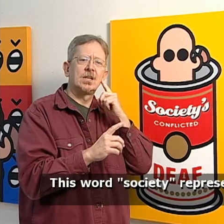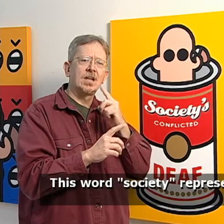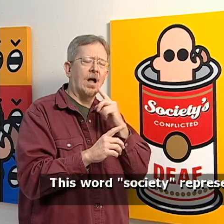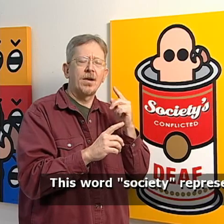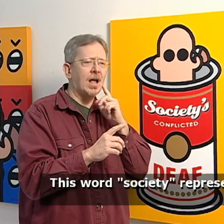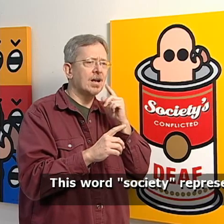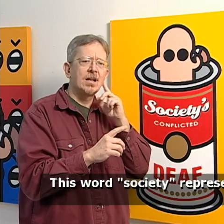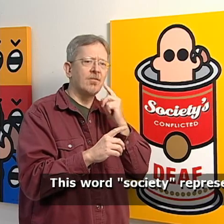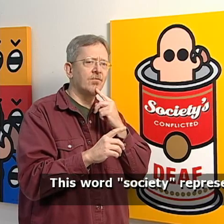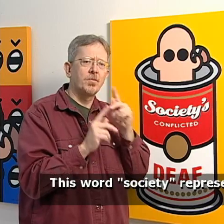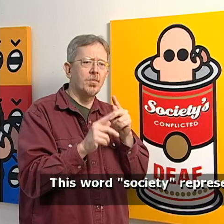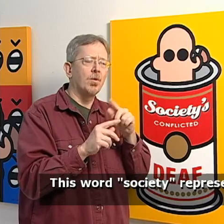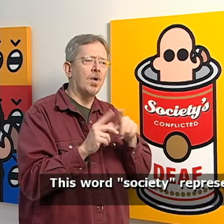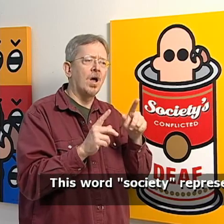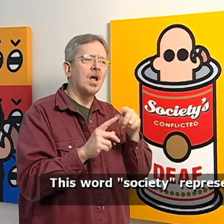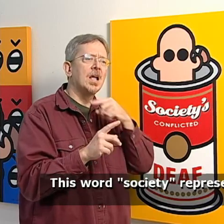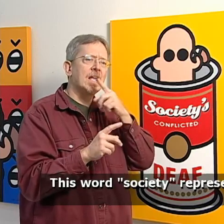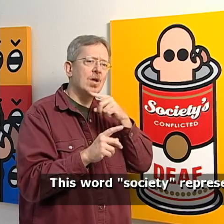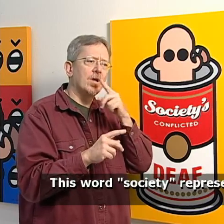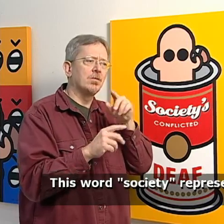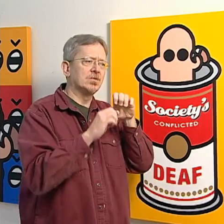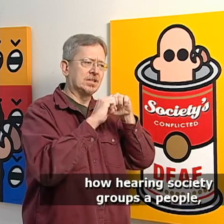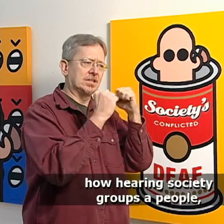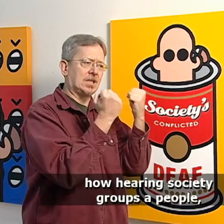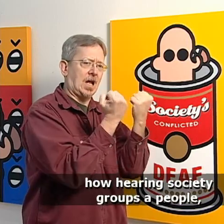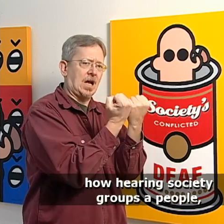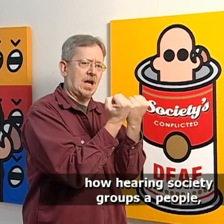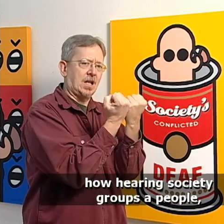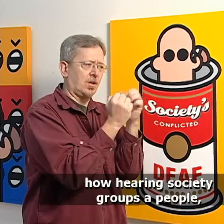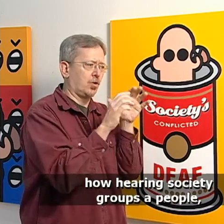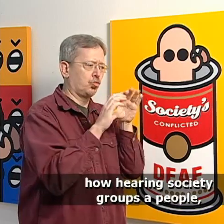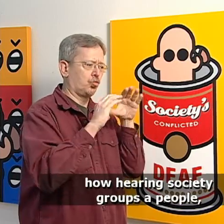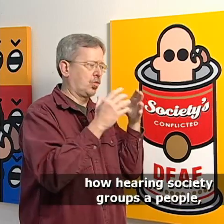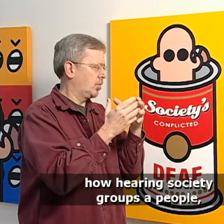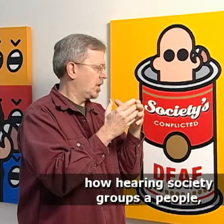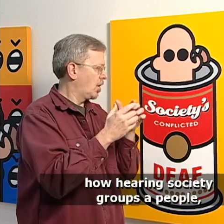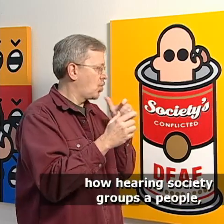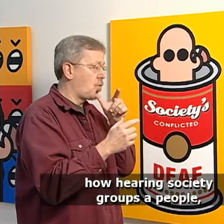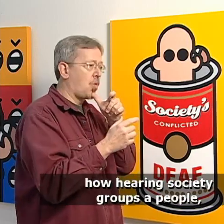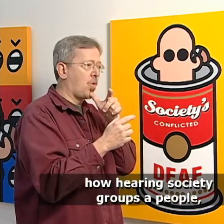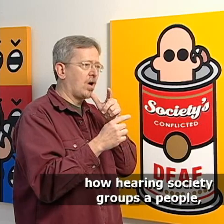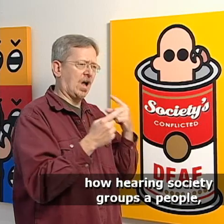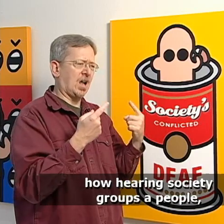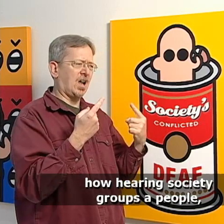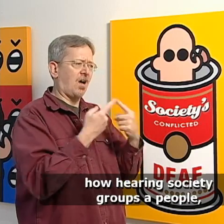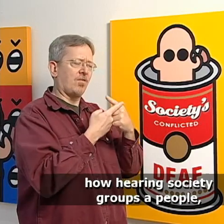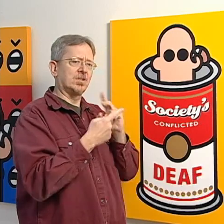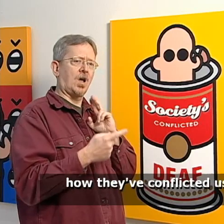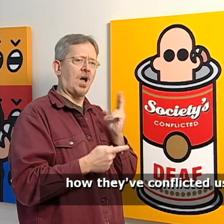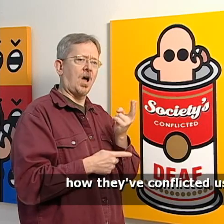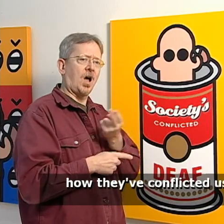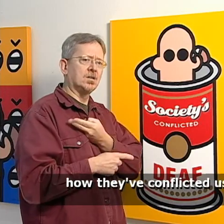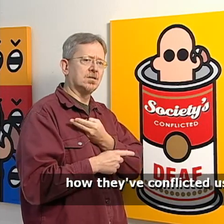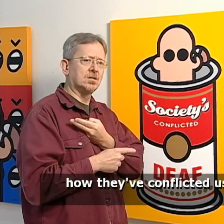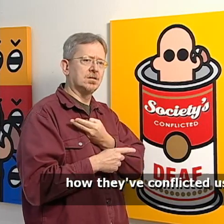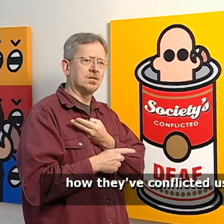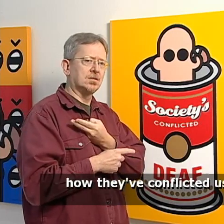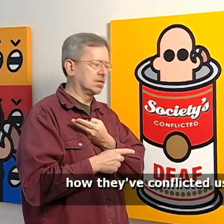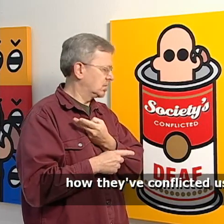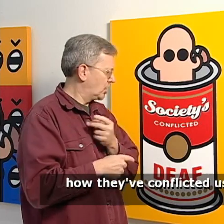This word society represents how hearing society groups of people how they've conflicted